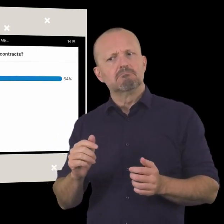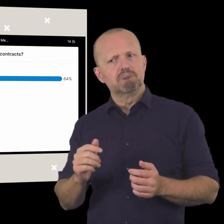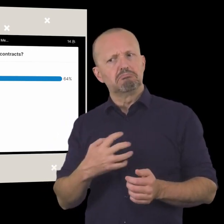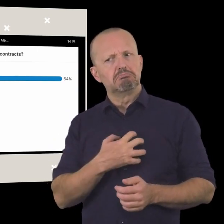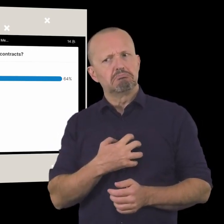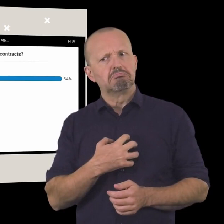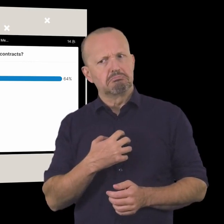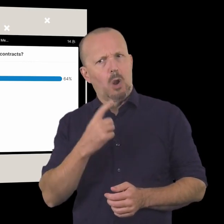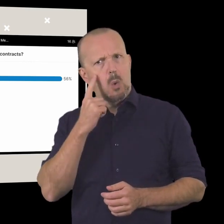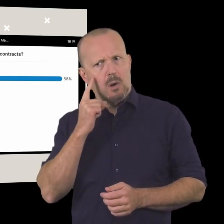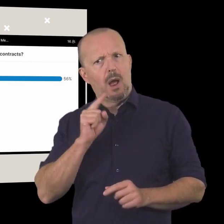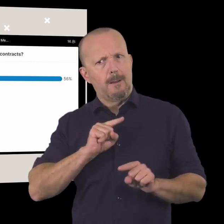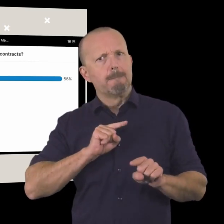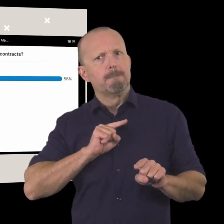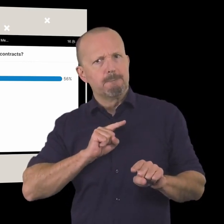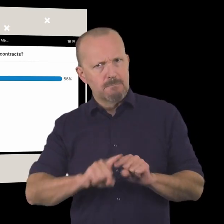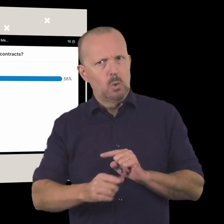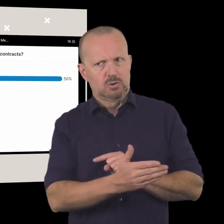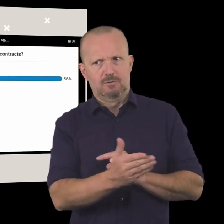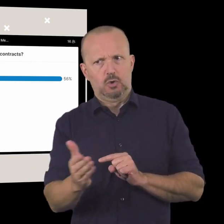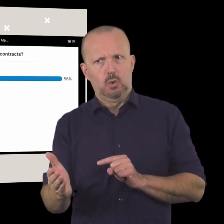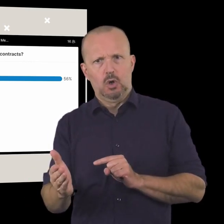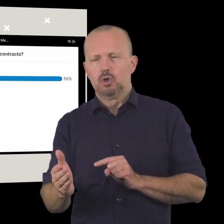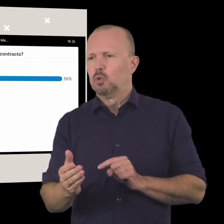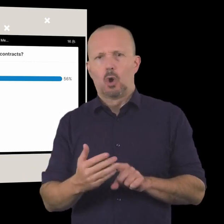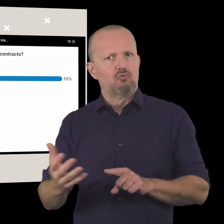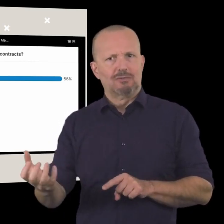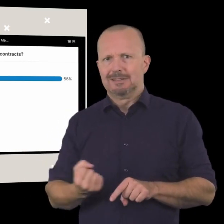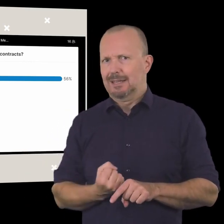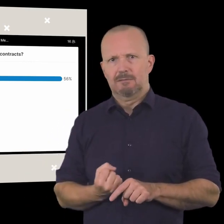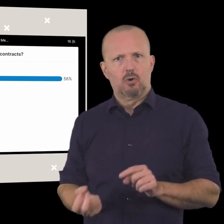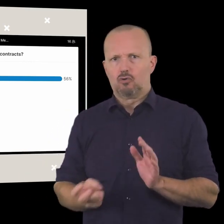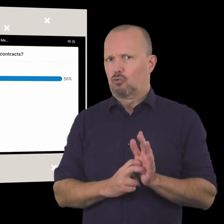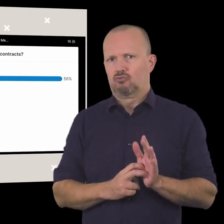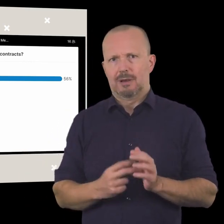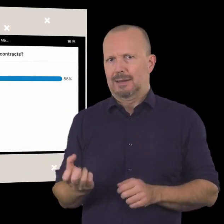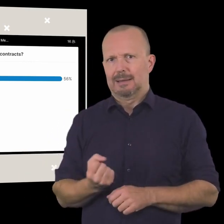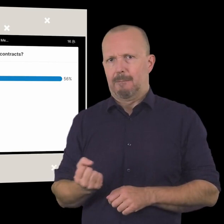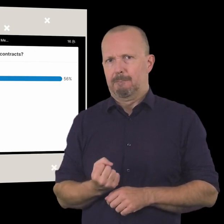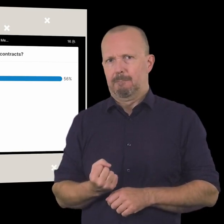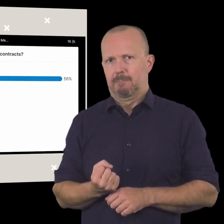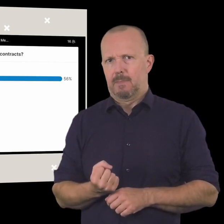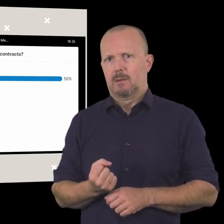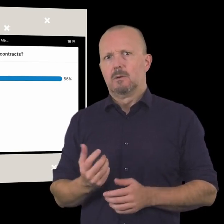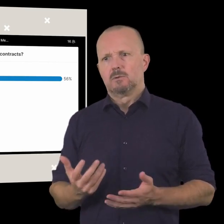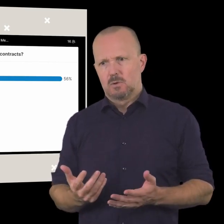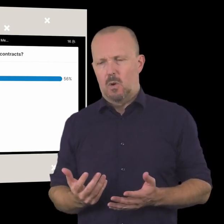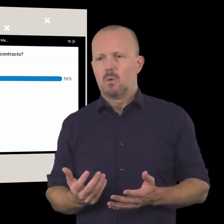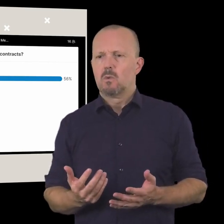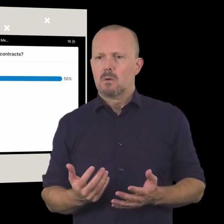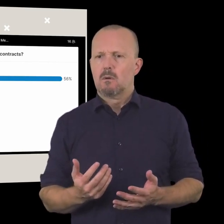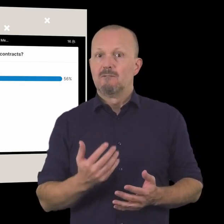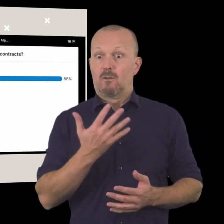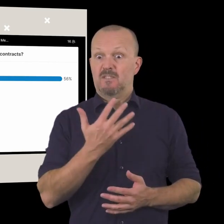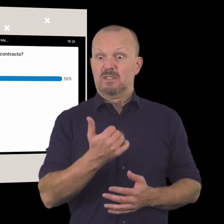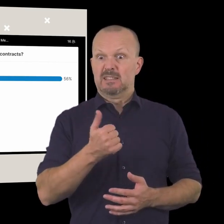so actually uh most of you for most of you you are not receiving income from contracts so one to ten percent of your